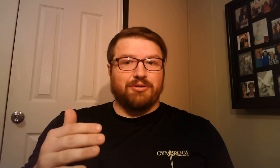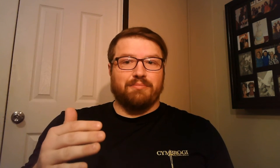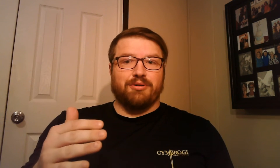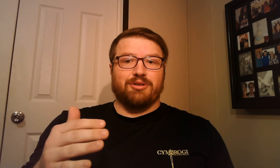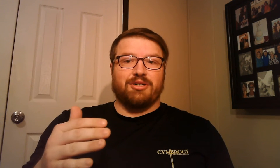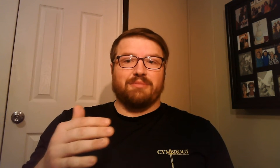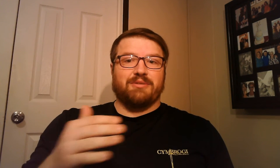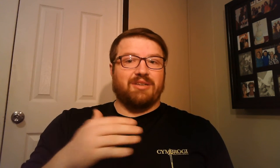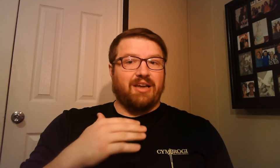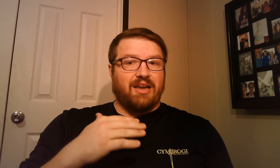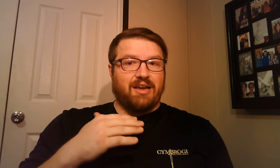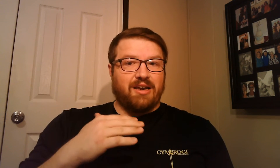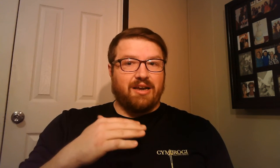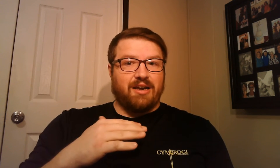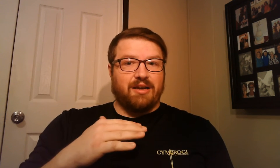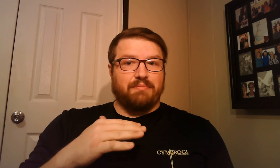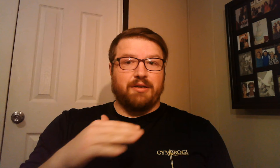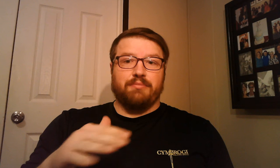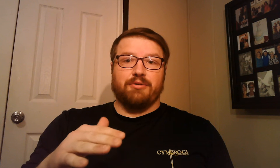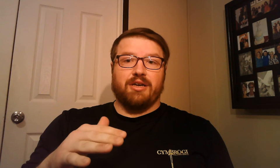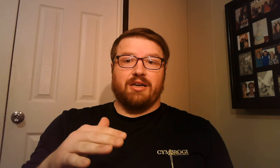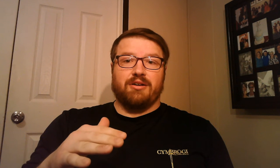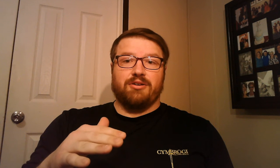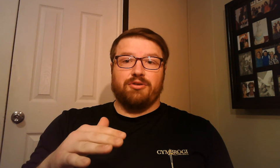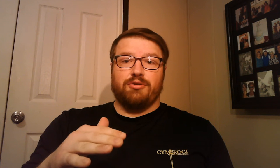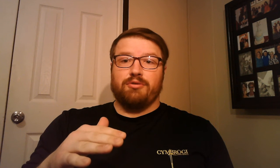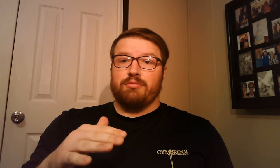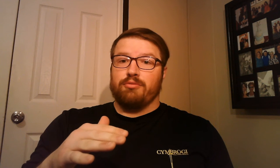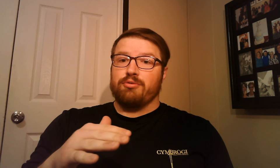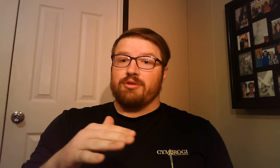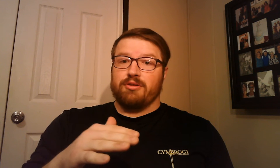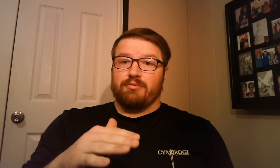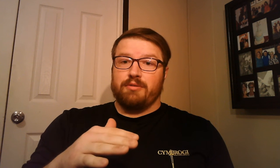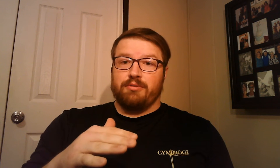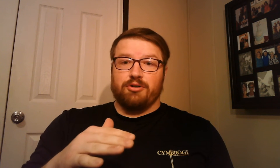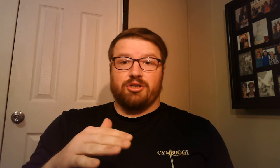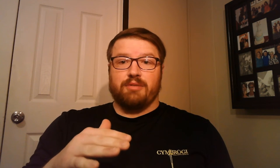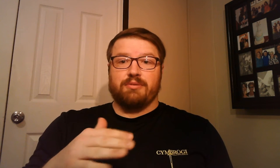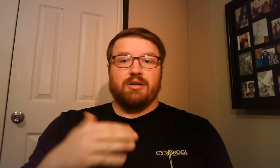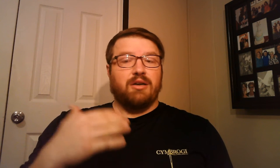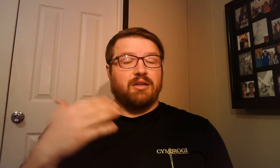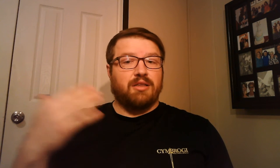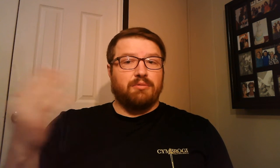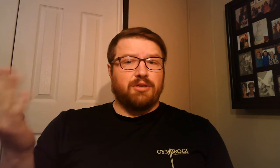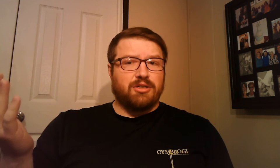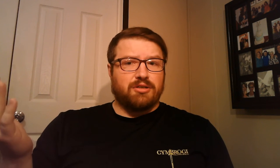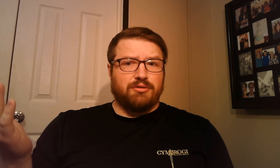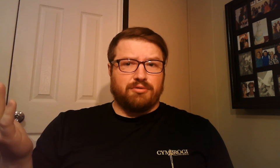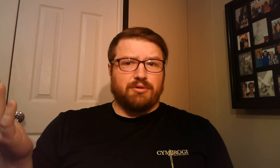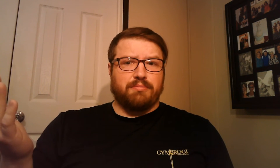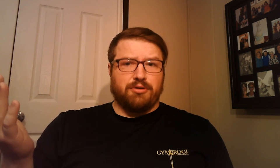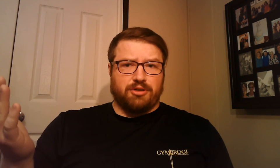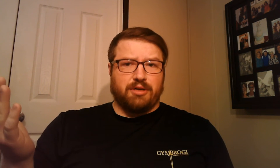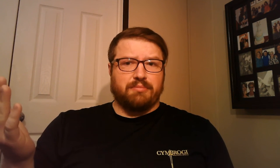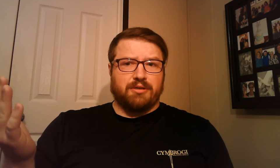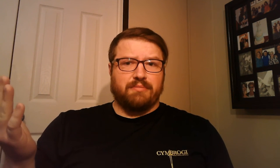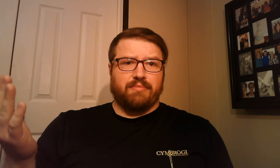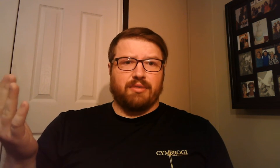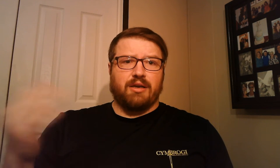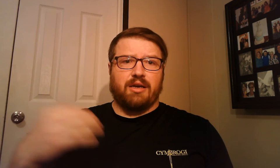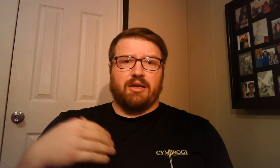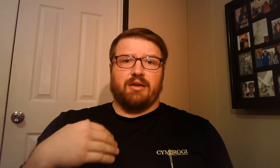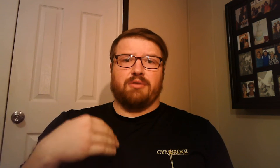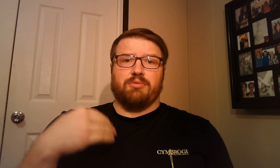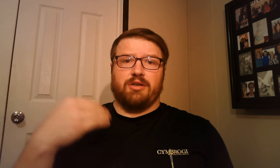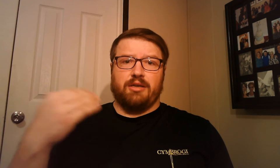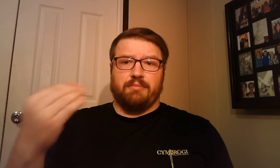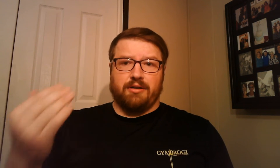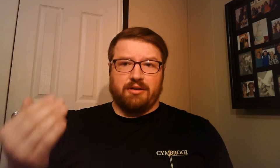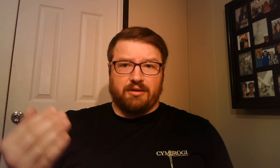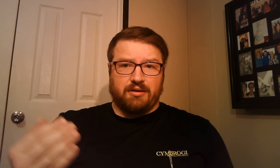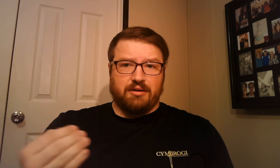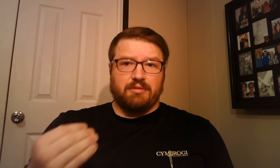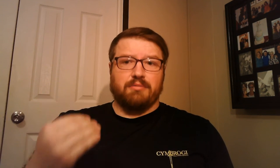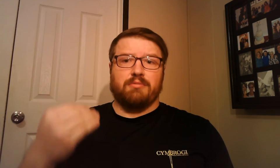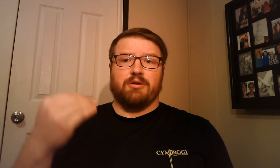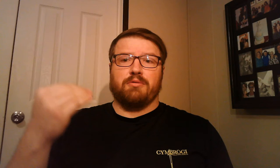doing push-ups and people can't do more than three push-ups, then we just do three push-ups. And we keep it where